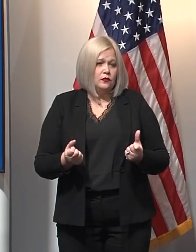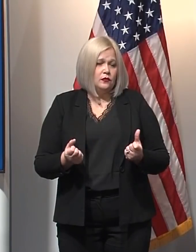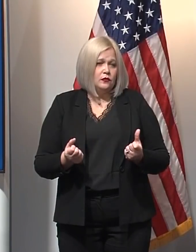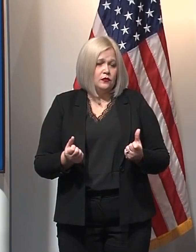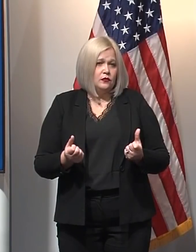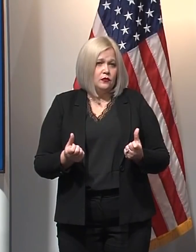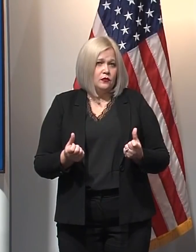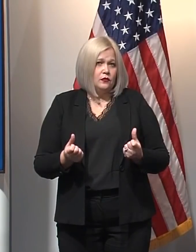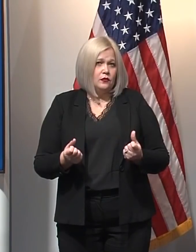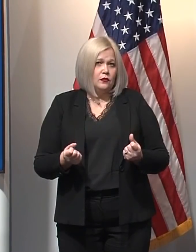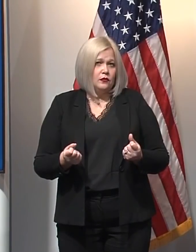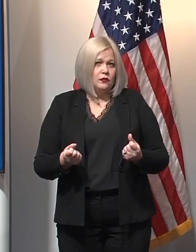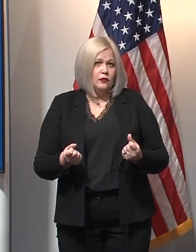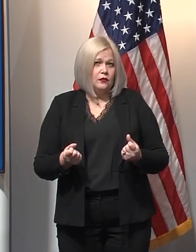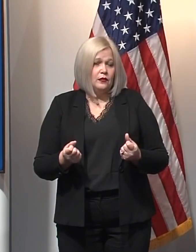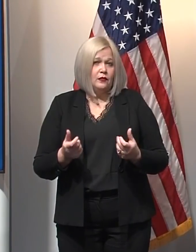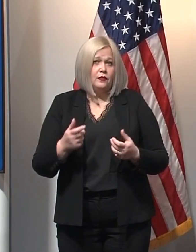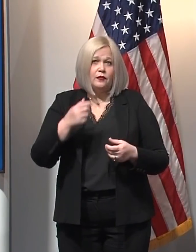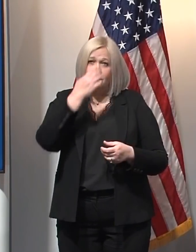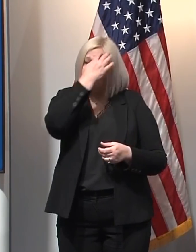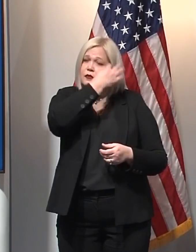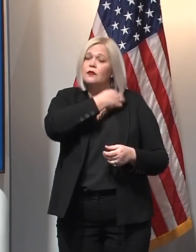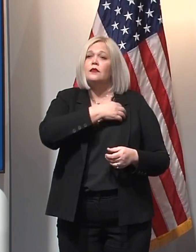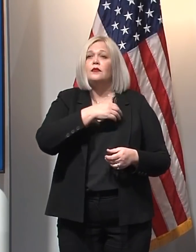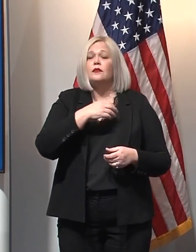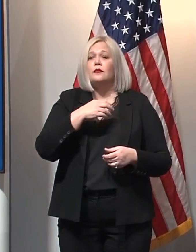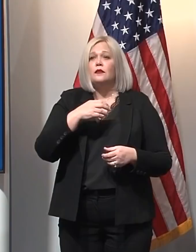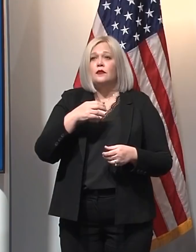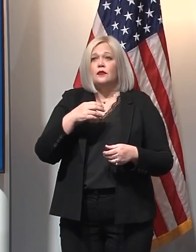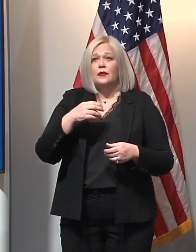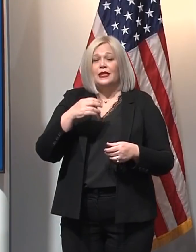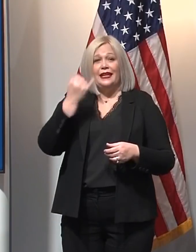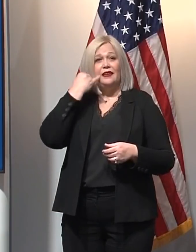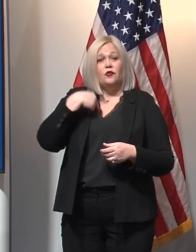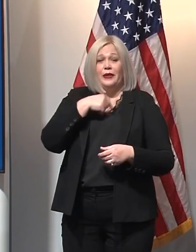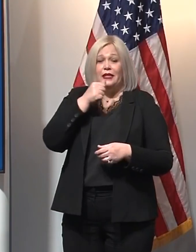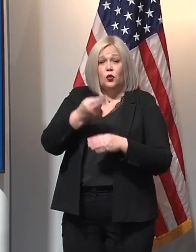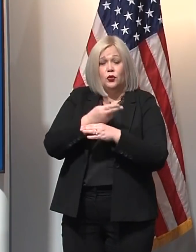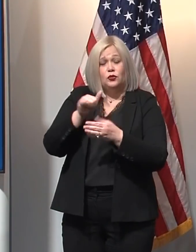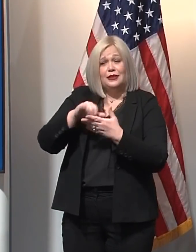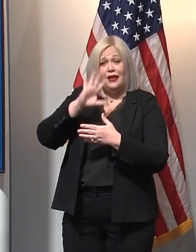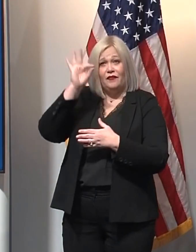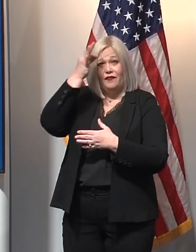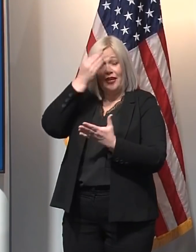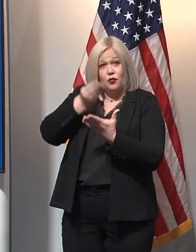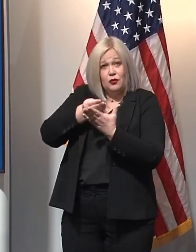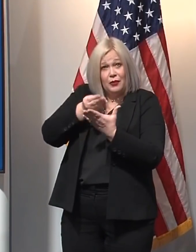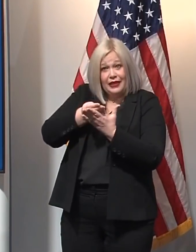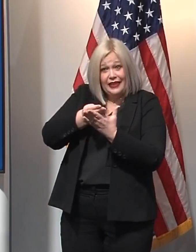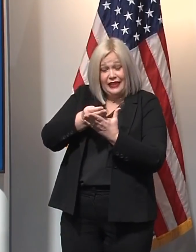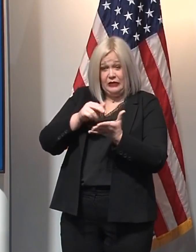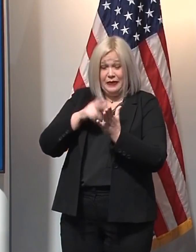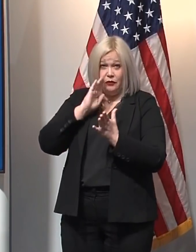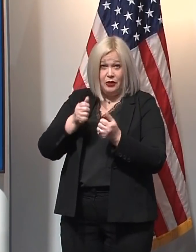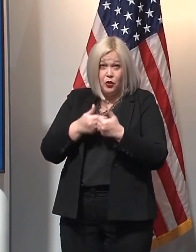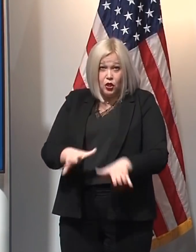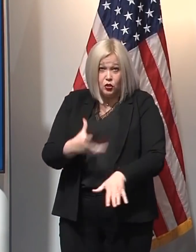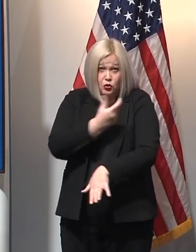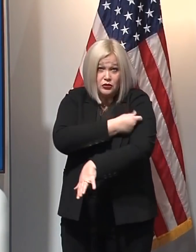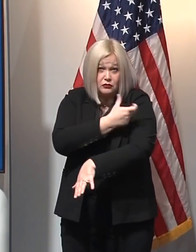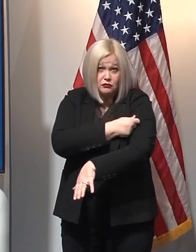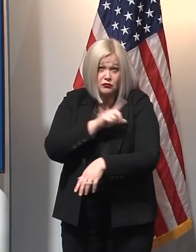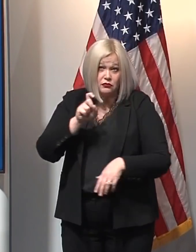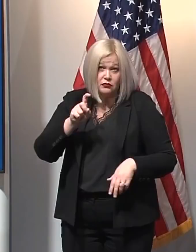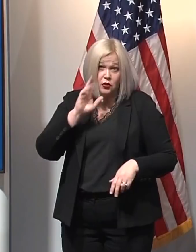start being diminished if we don't utilize the federal funding? It's hard to put a specific number on it, Chad.